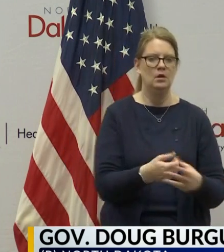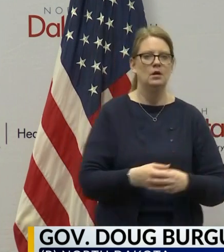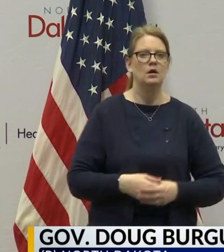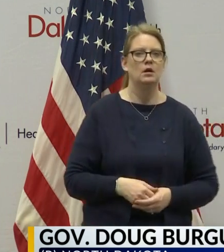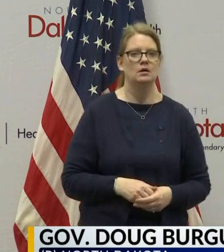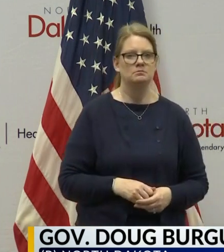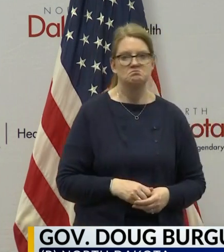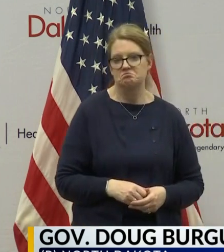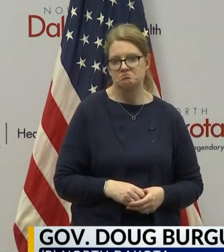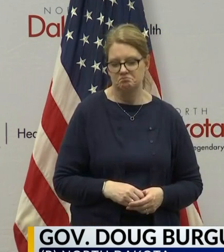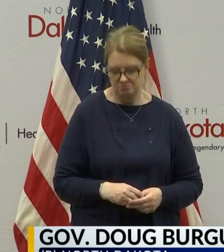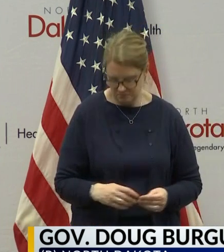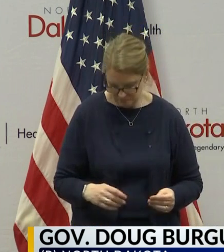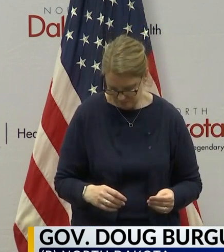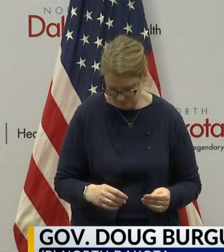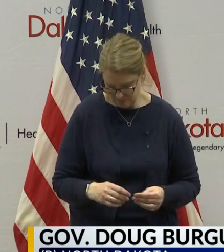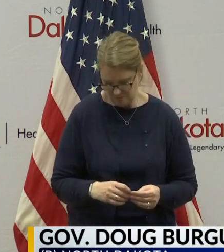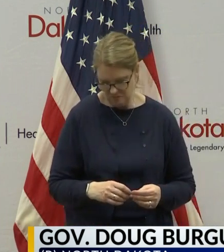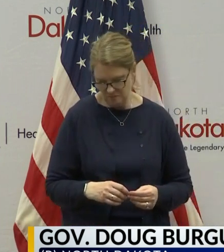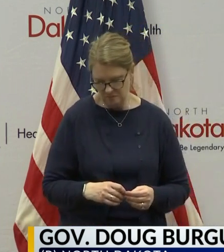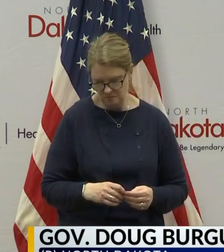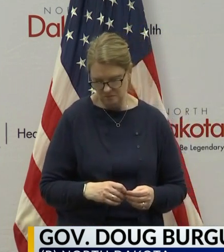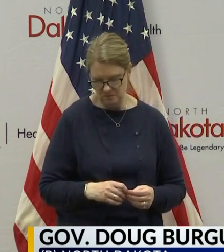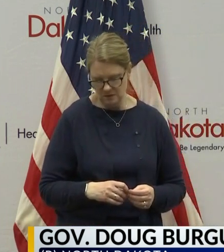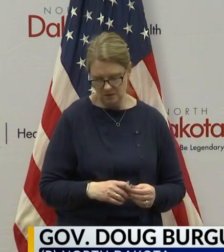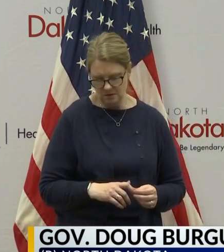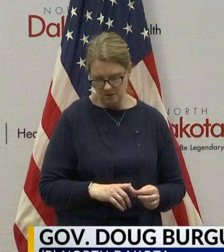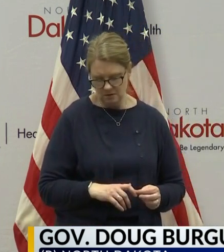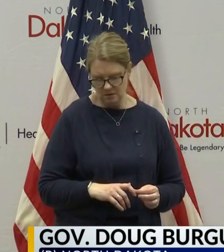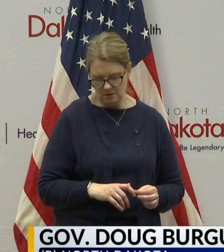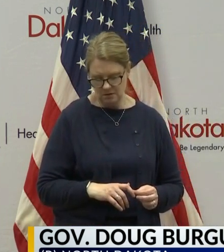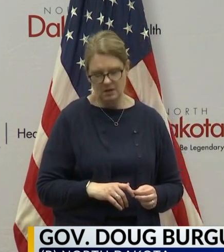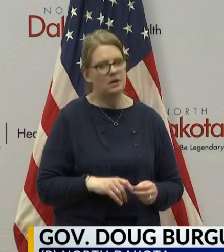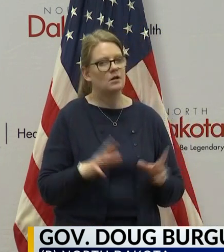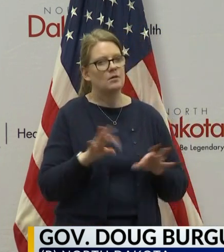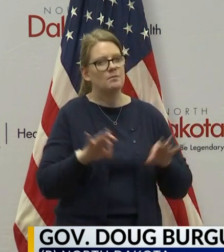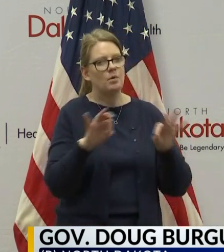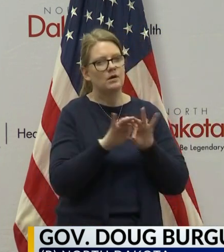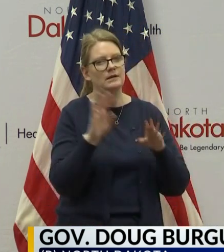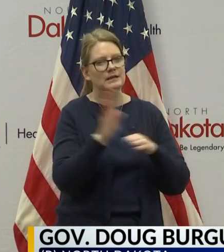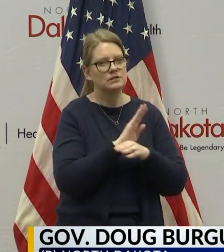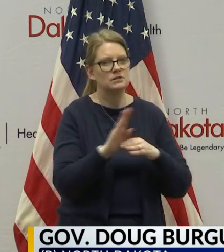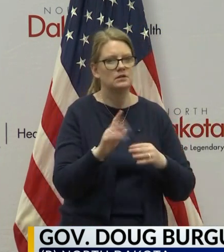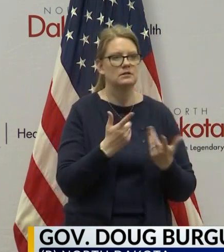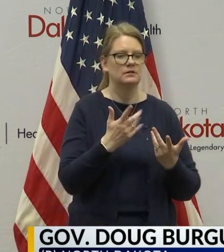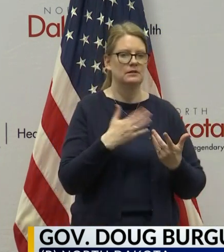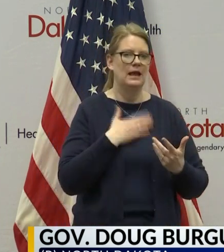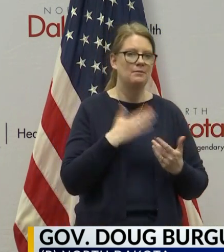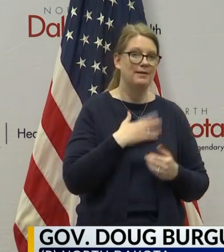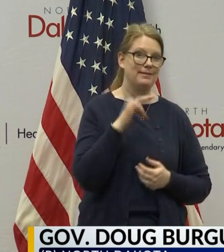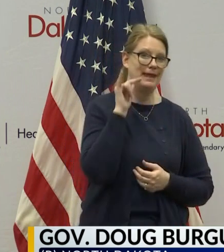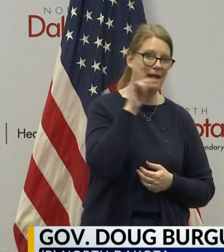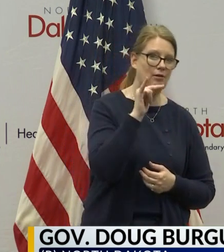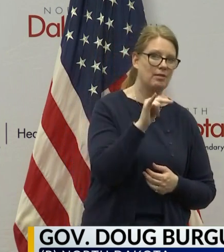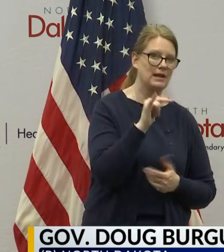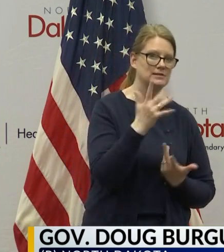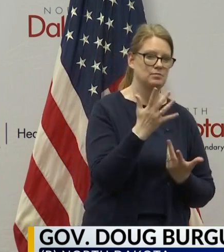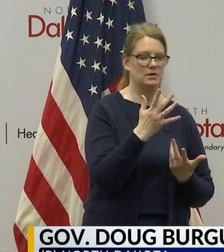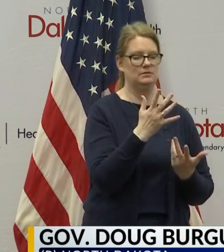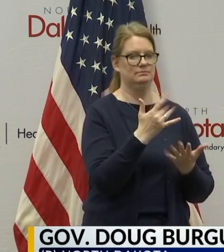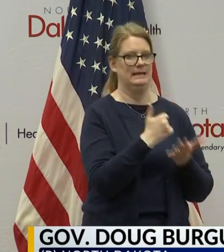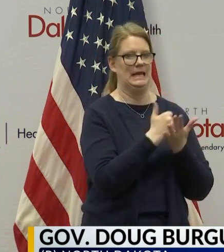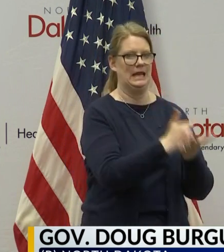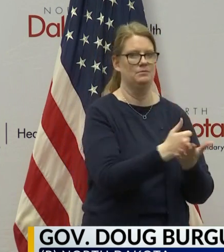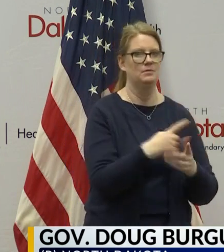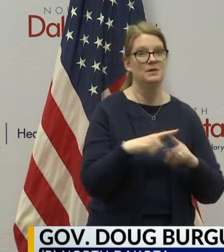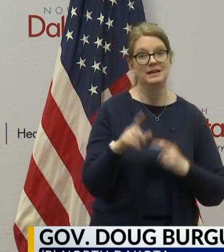that, you know, how critical, you know, industries are. was great that airlines were covered. I mean, that's strategic, but, you know, when